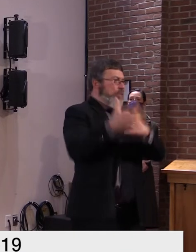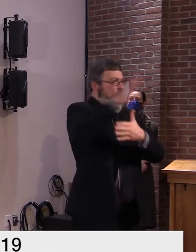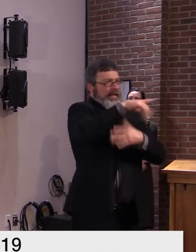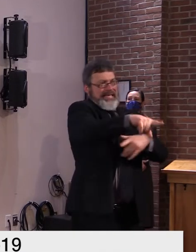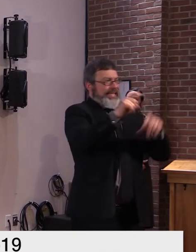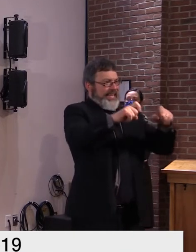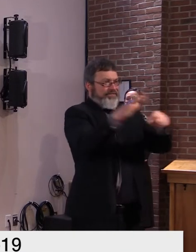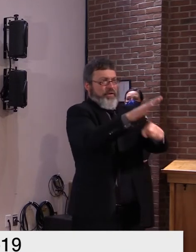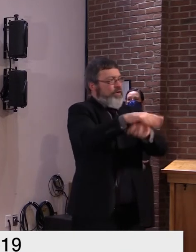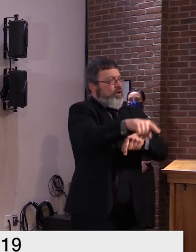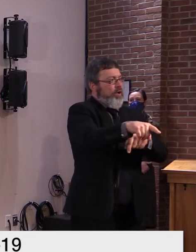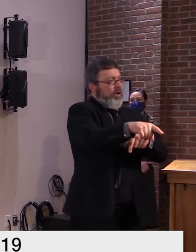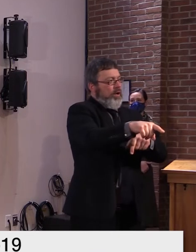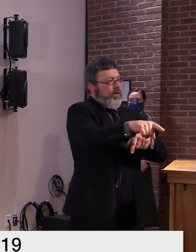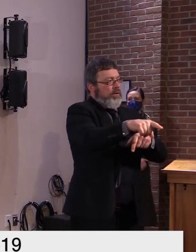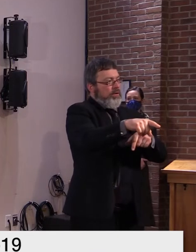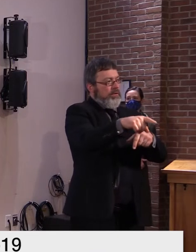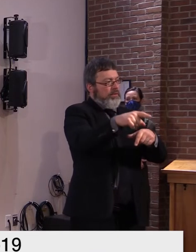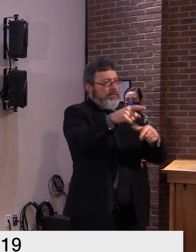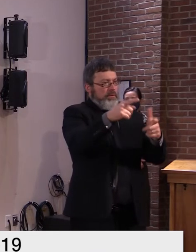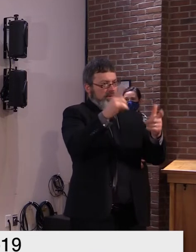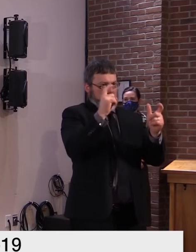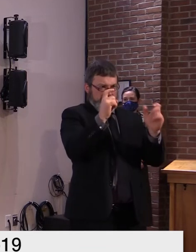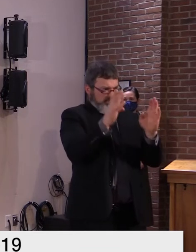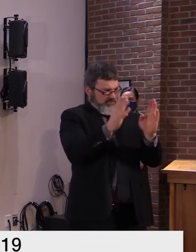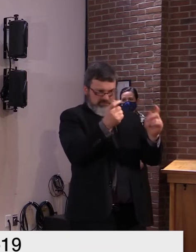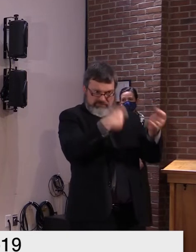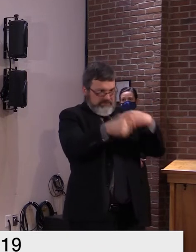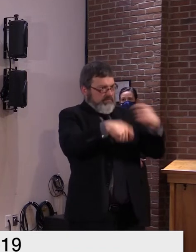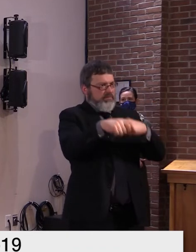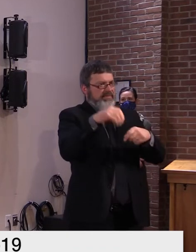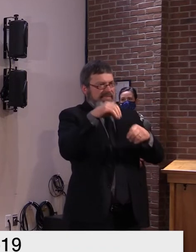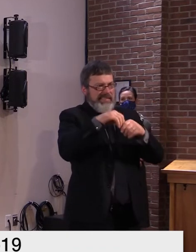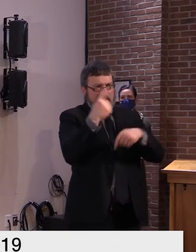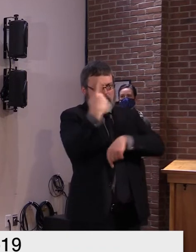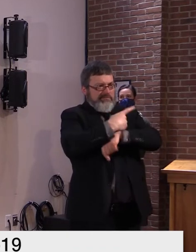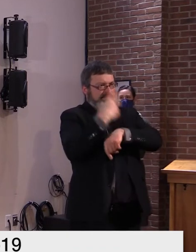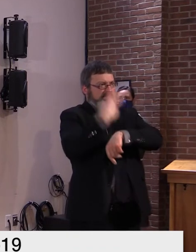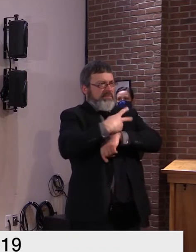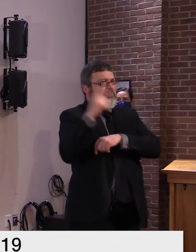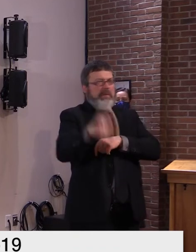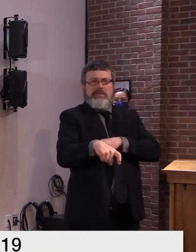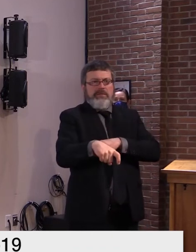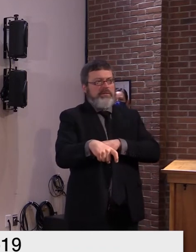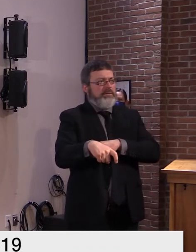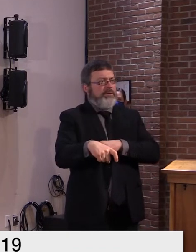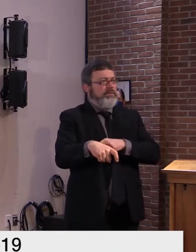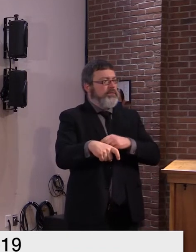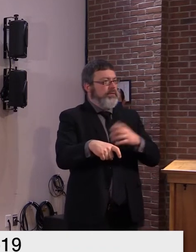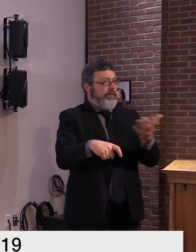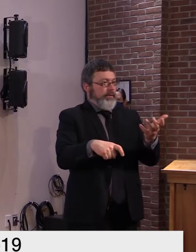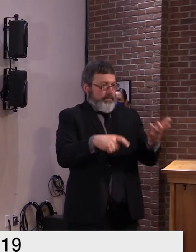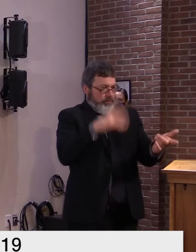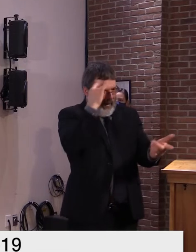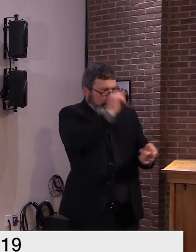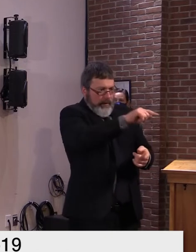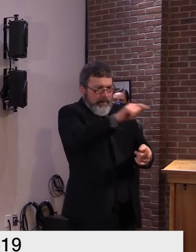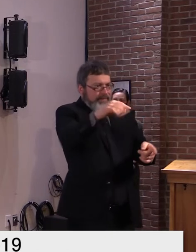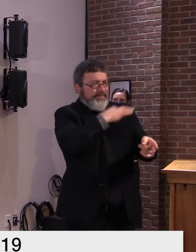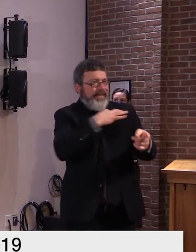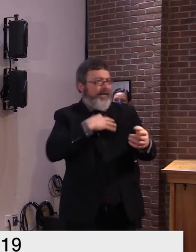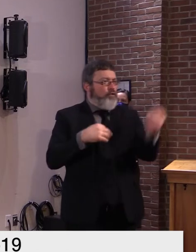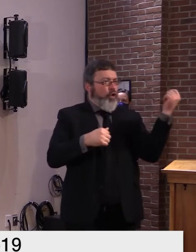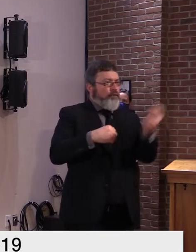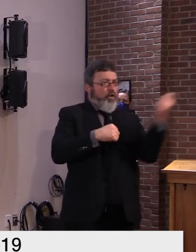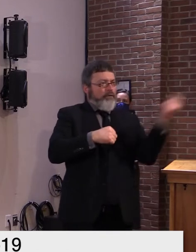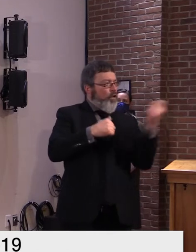outbreaks where there may be death involved uh because uh of the attention that has to be uh paid